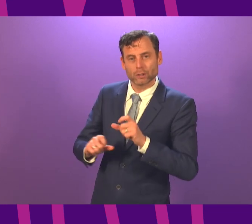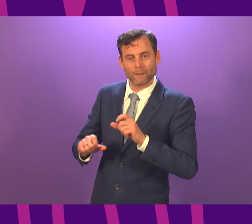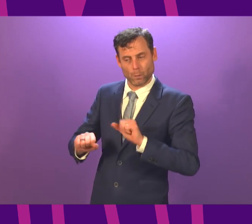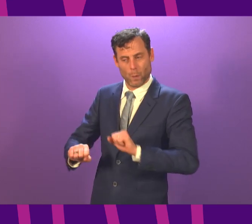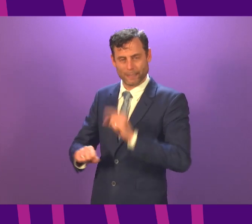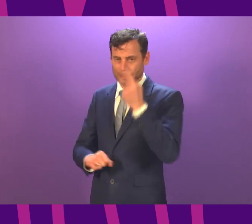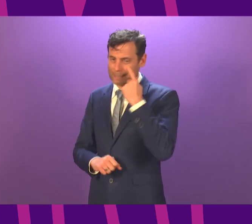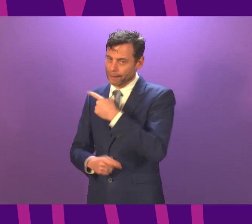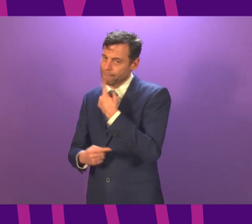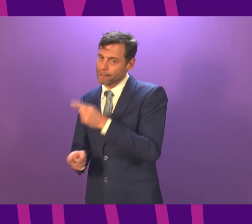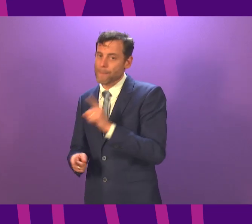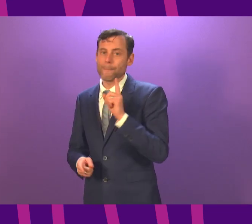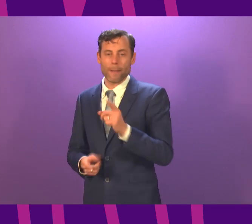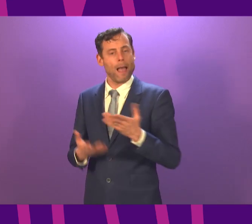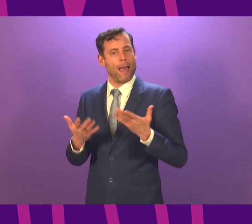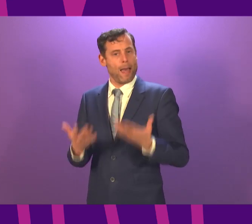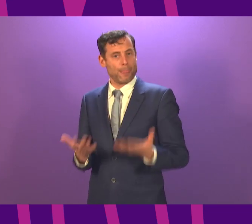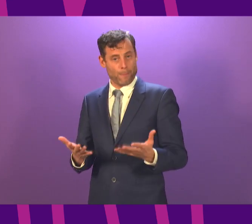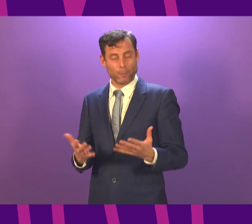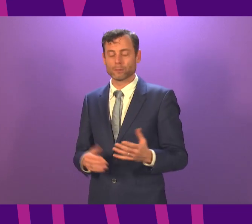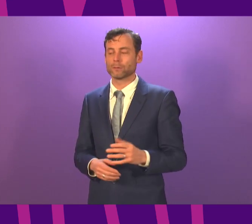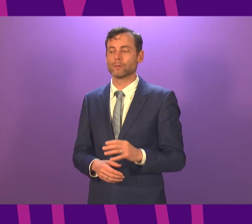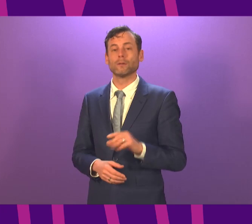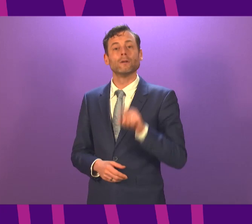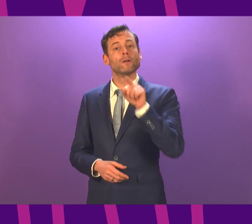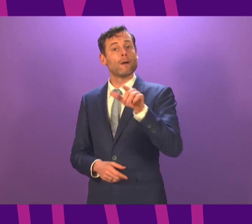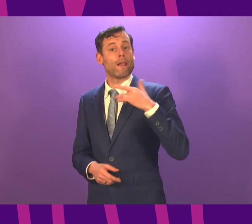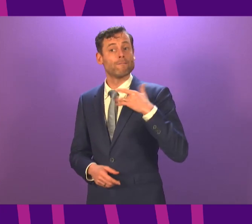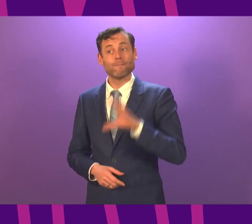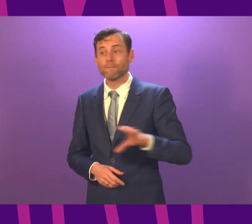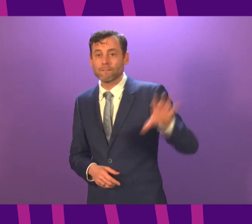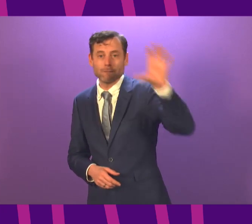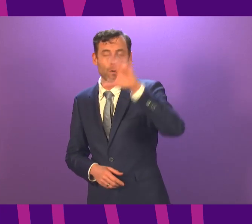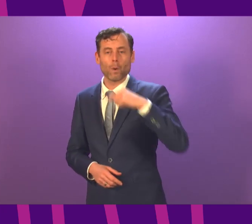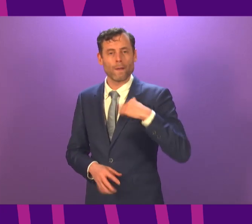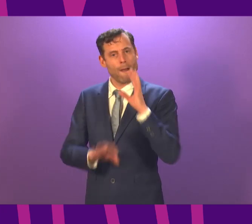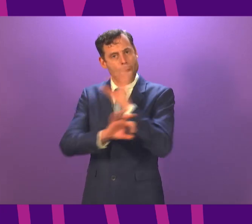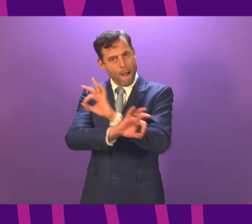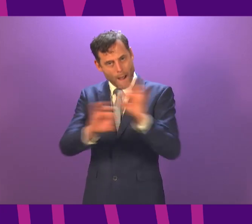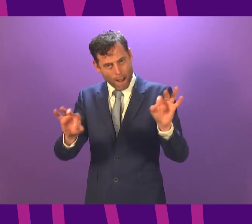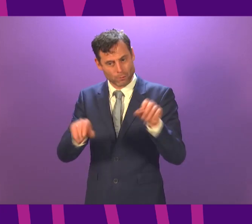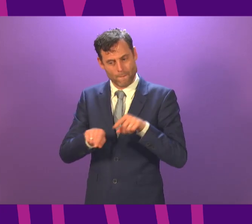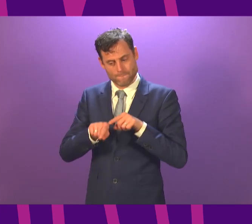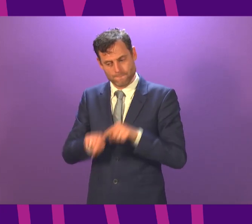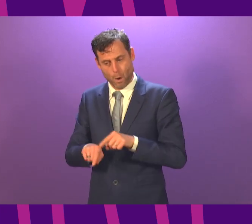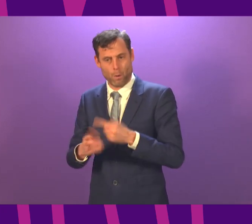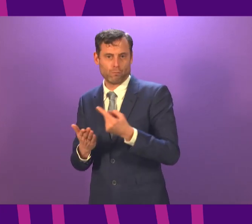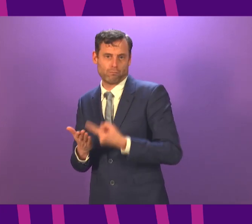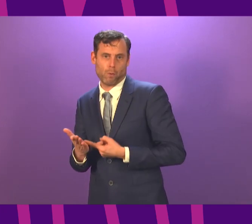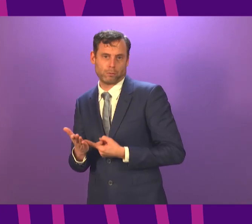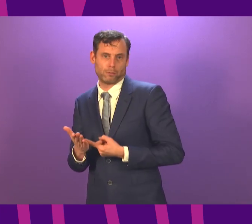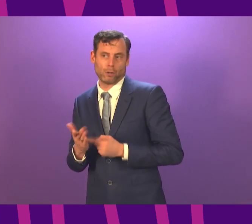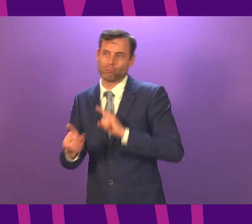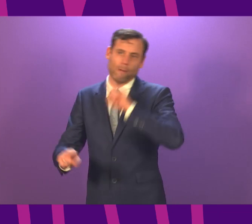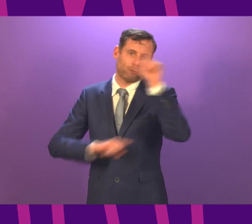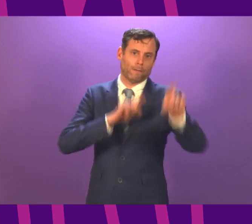there is an understanding of the rules that apply in whatever parts of the country and that we encourage maximum compliance with these rules. I